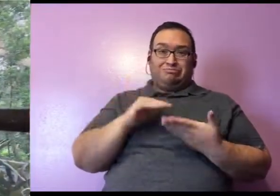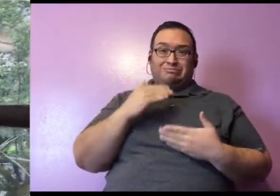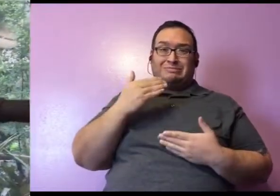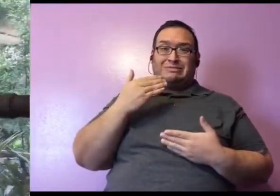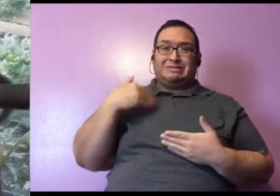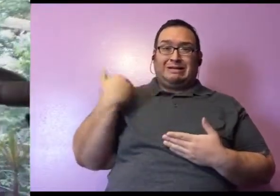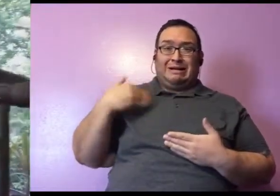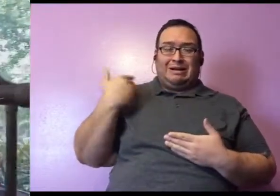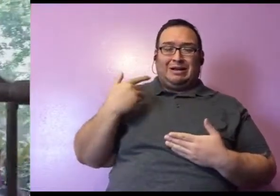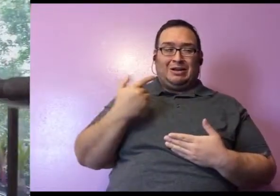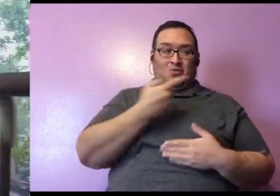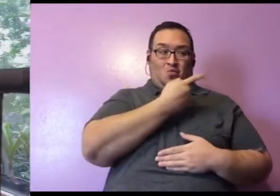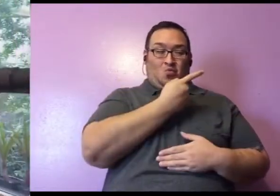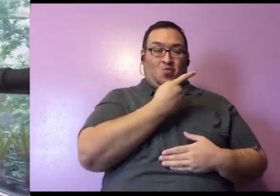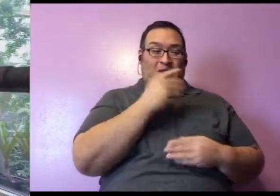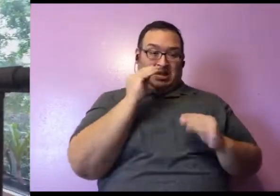were the ones who got to teach her how to climb.